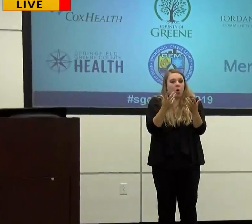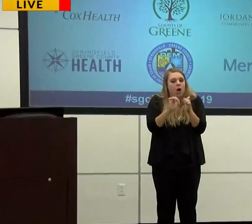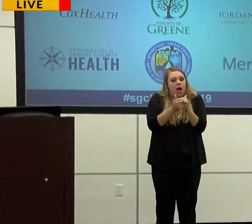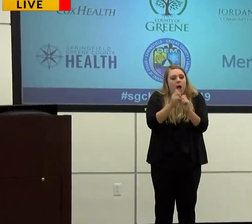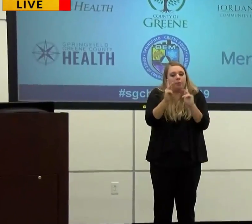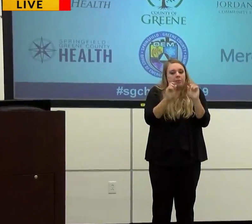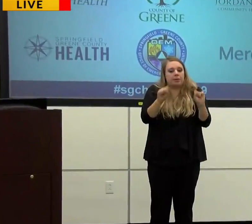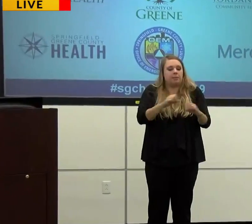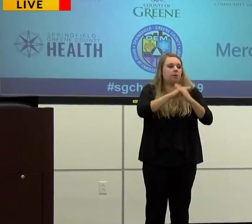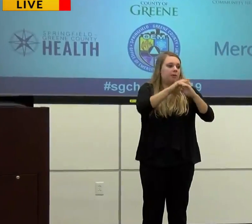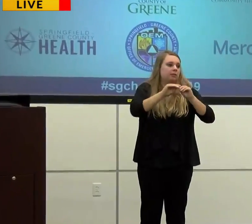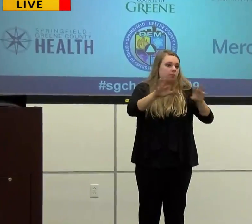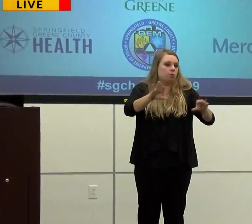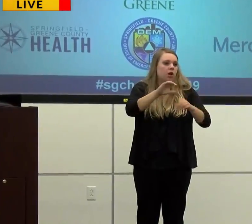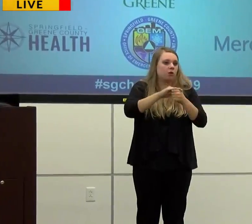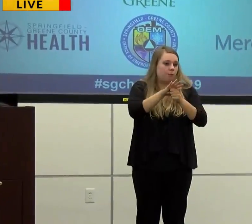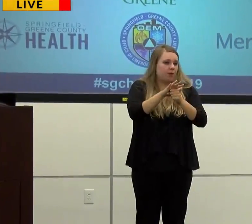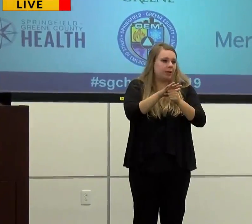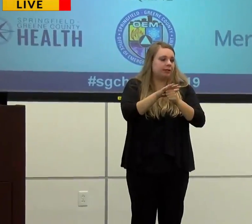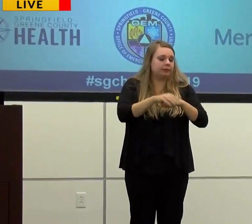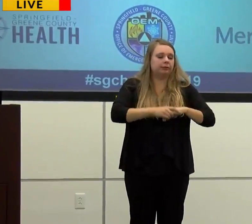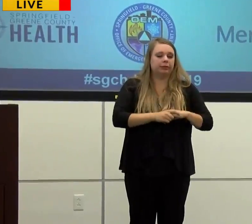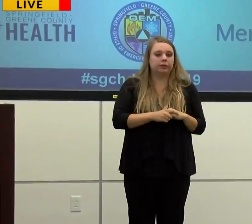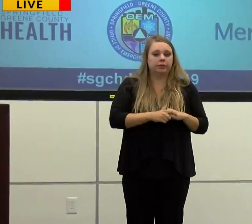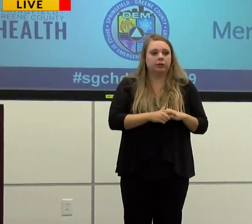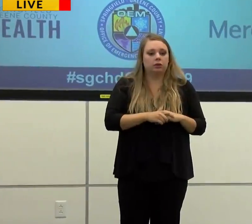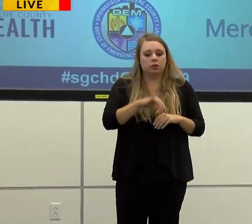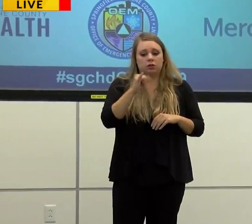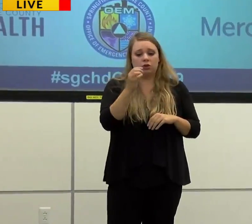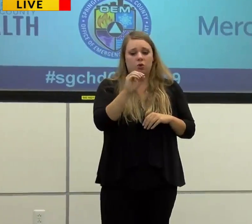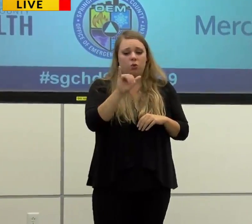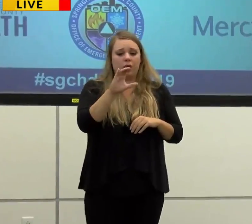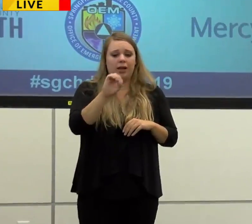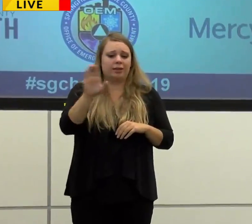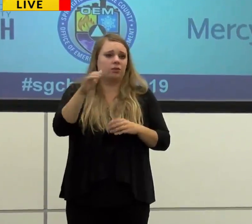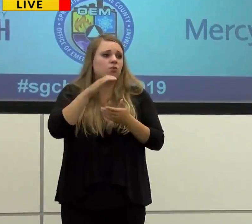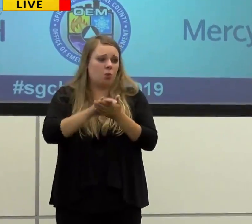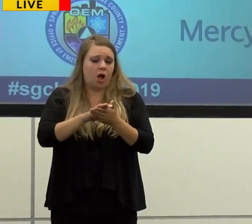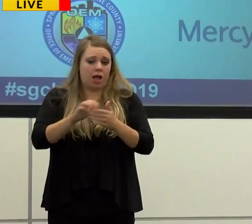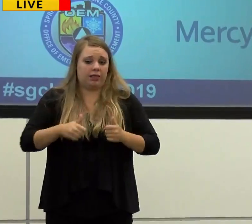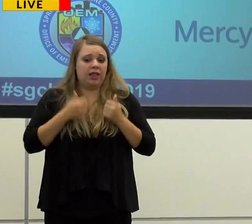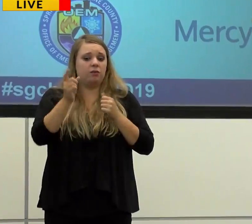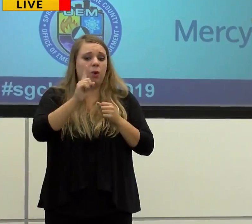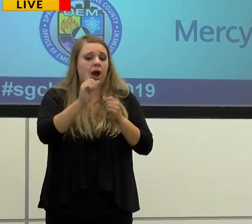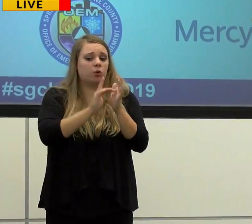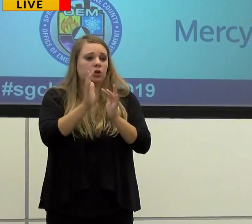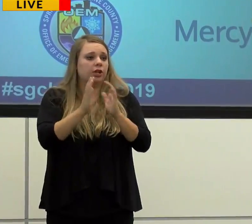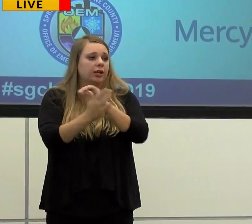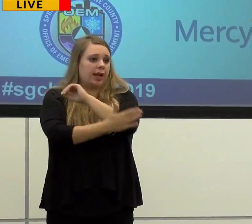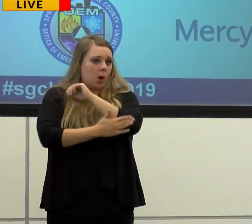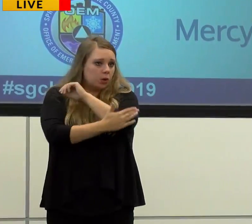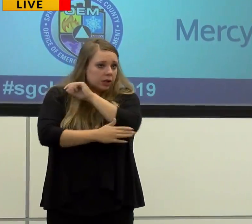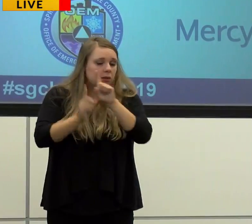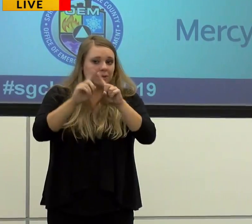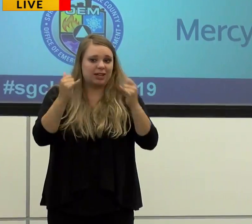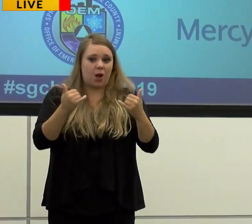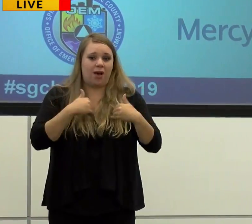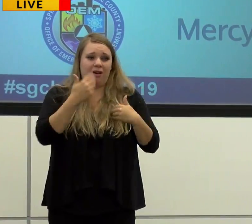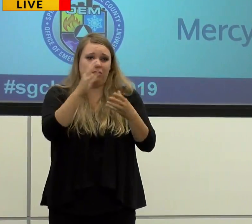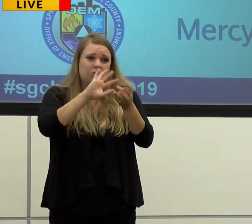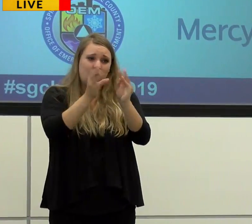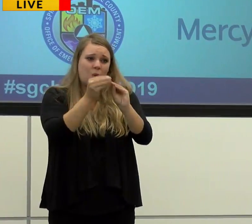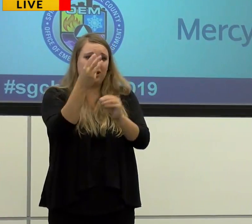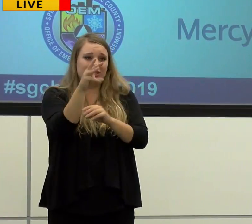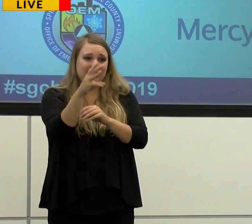to help prevent the spread of COVID-19. Um, Joyce, um, Gammon was a resident of Christian County, but we now have 16 deaths